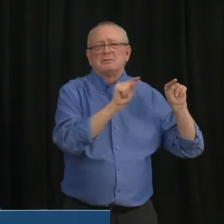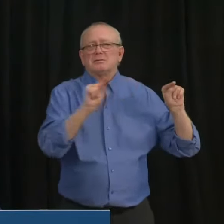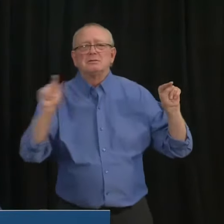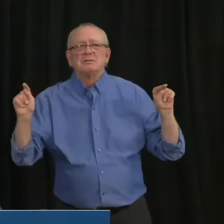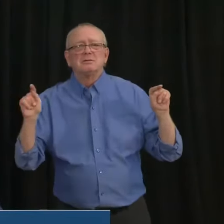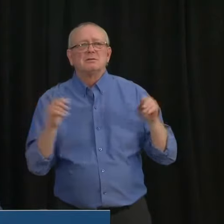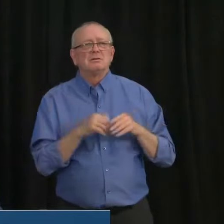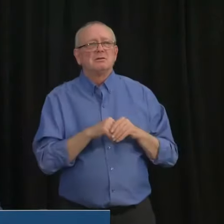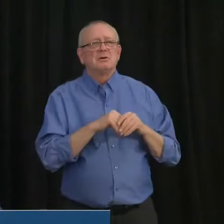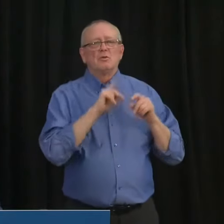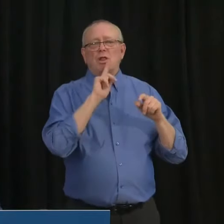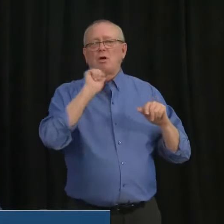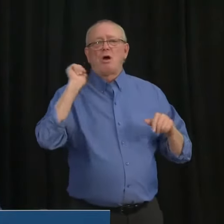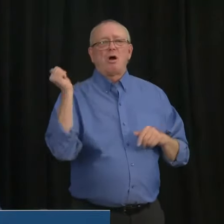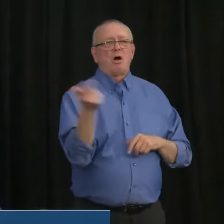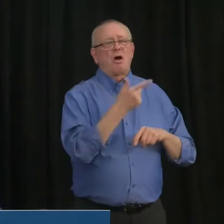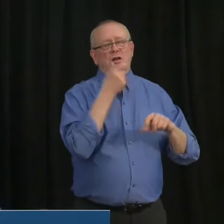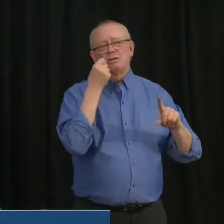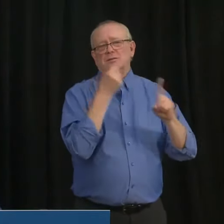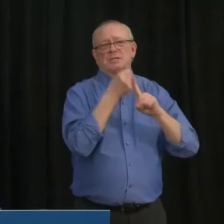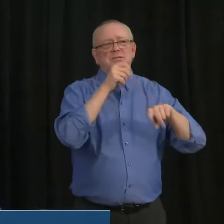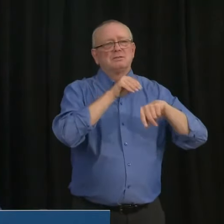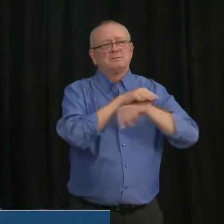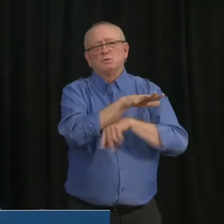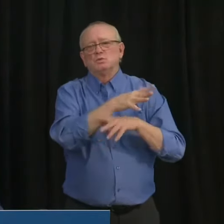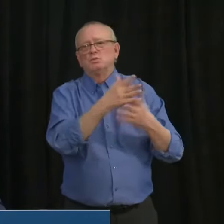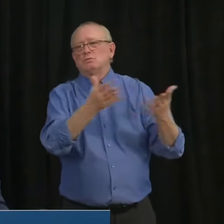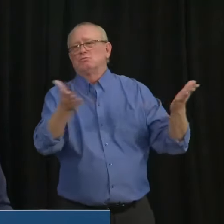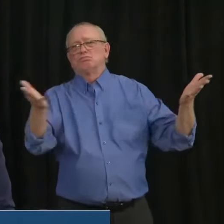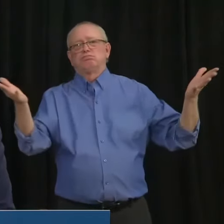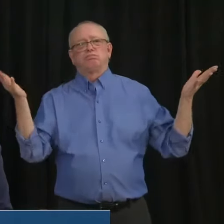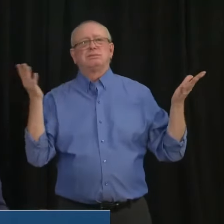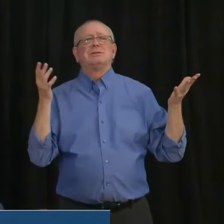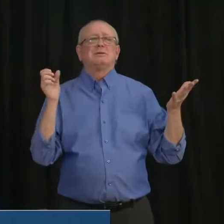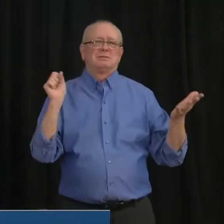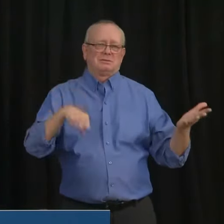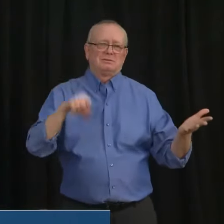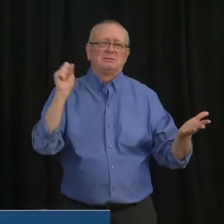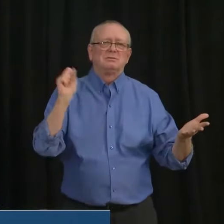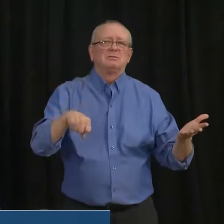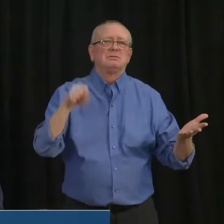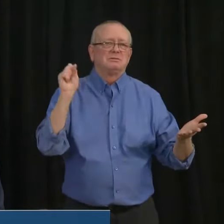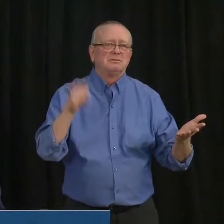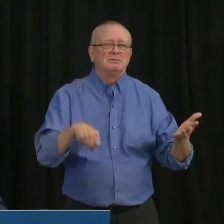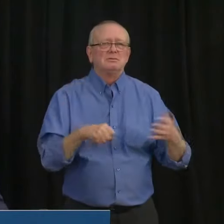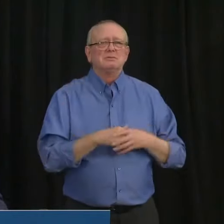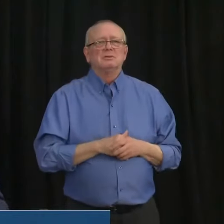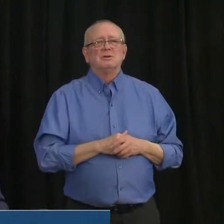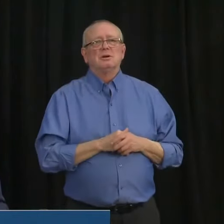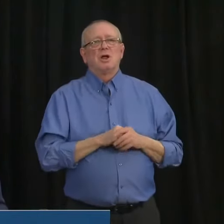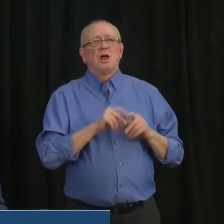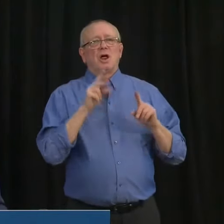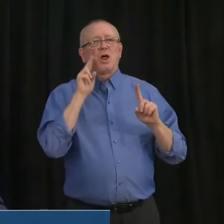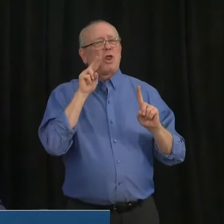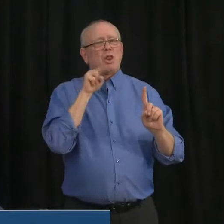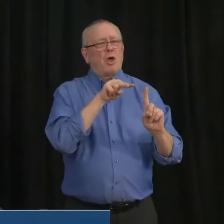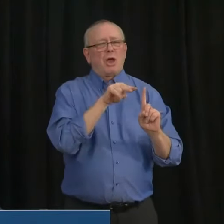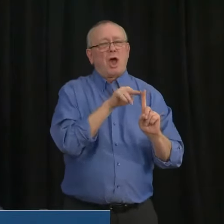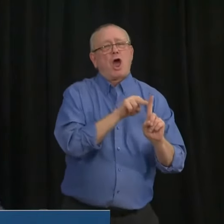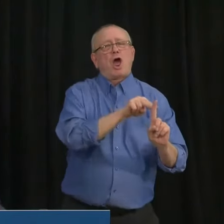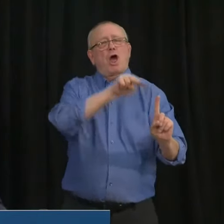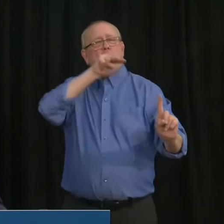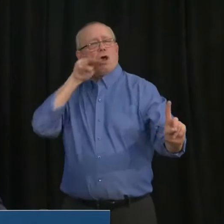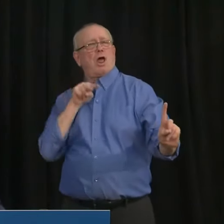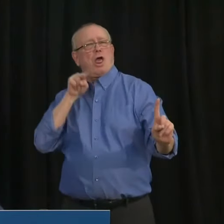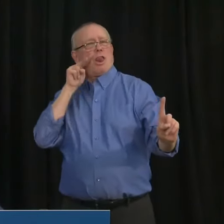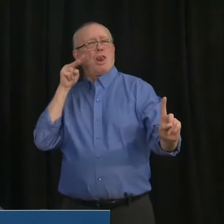and all of it. We think these are very, uh, look, Dawn, just to put this in perspective. Uh, for the first time in the